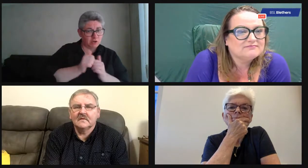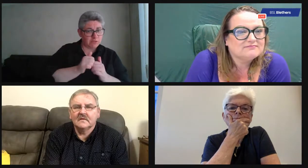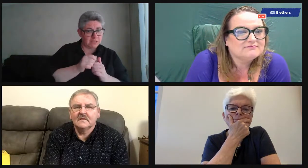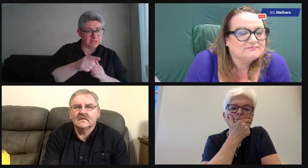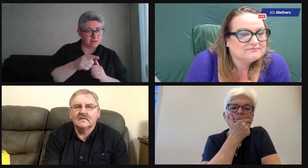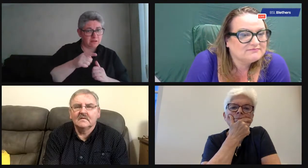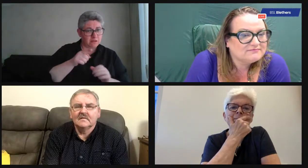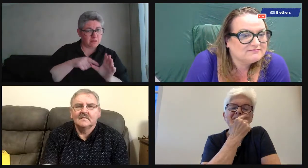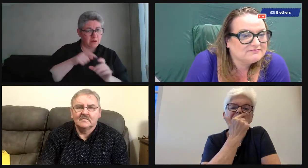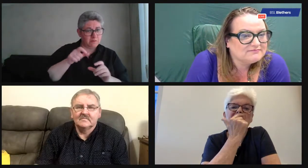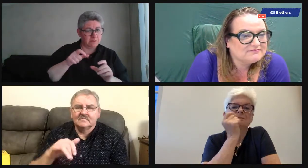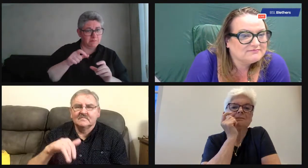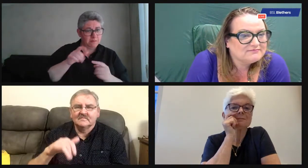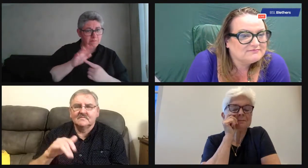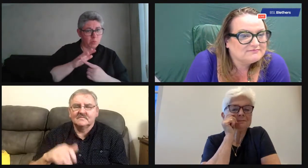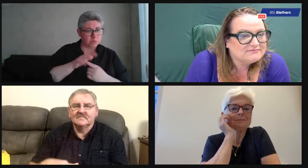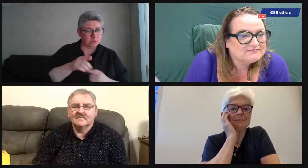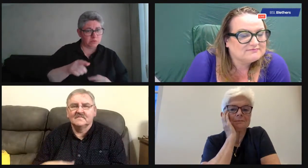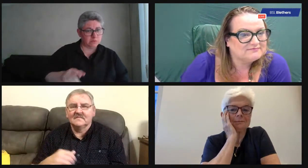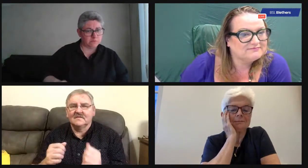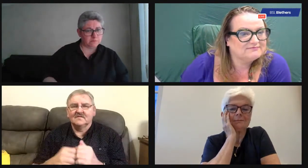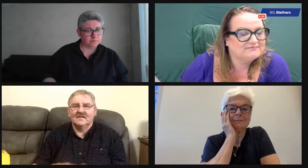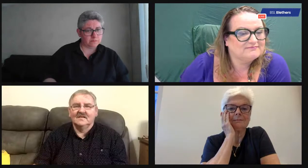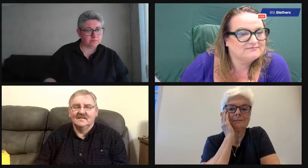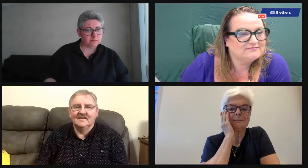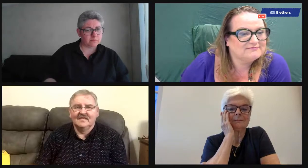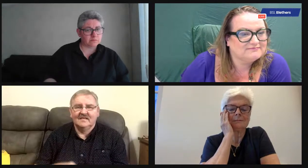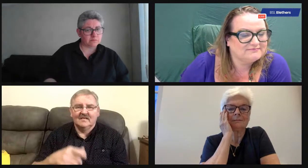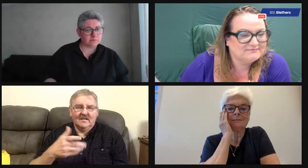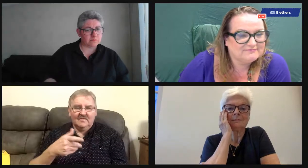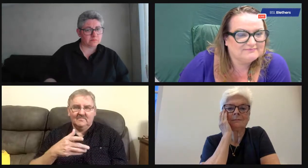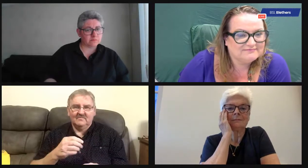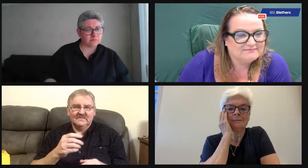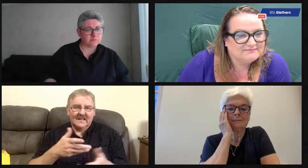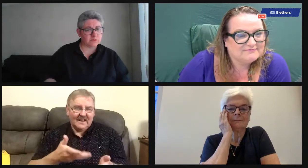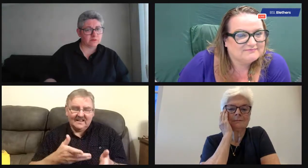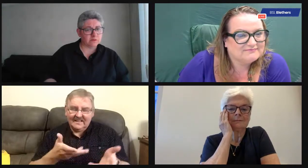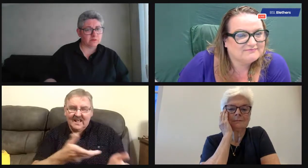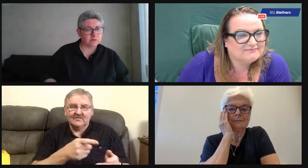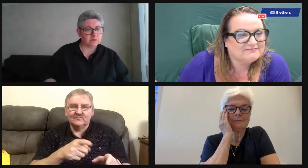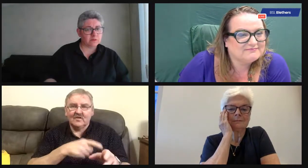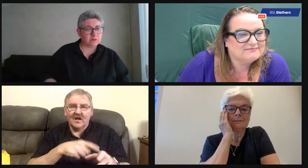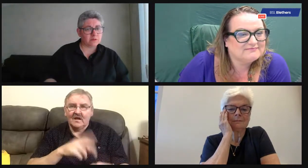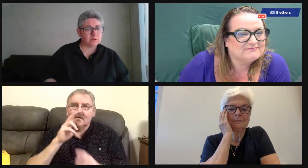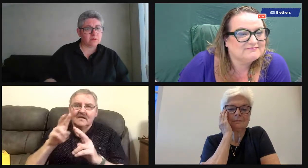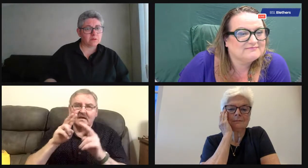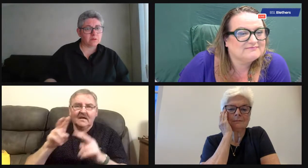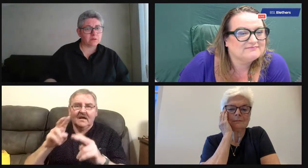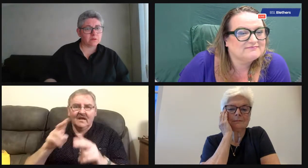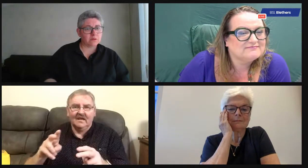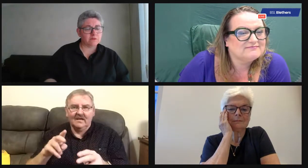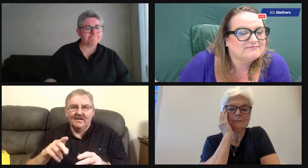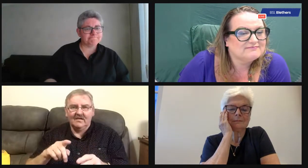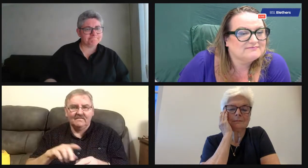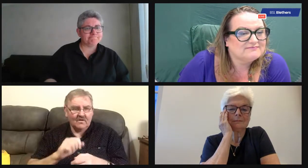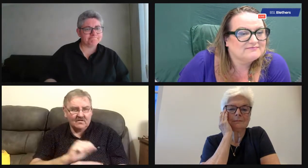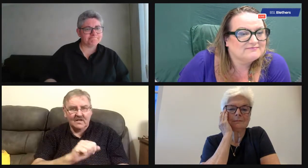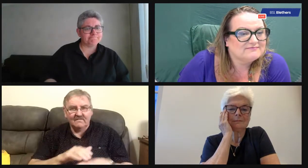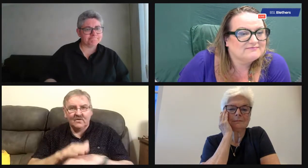lot of skills you can get. Great, thank you. Gerry, what would you say to young people? Well, again, I agree. I think it's just the